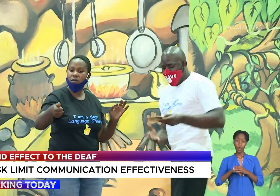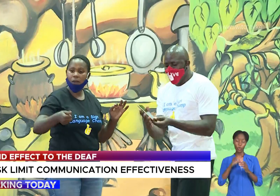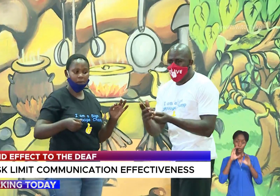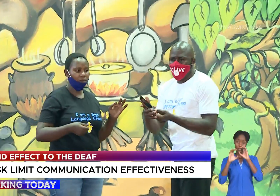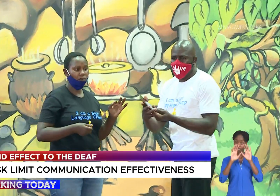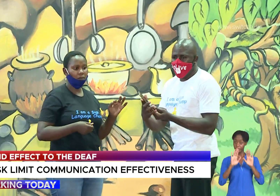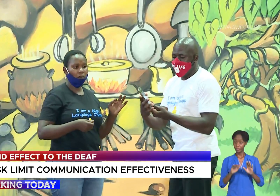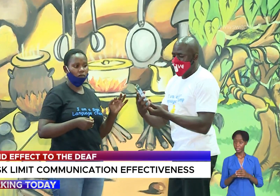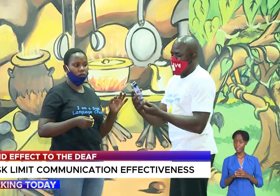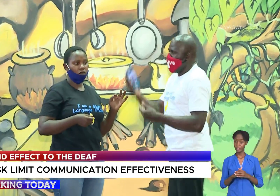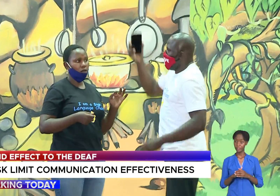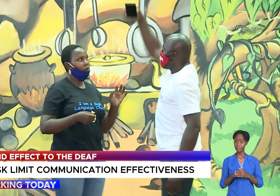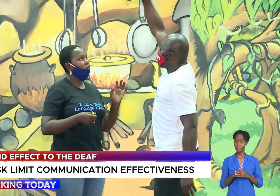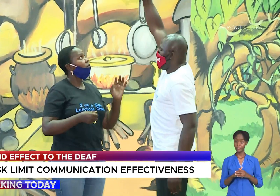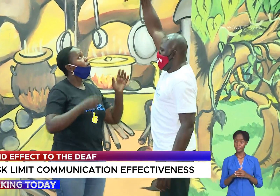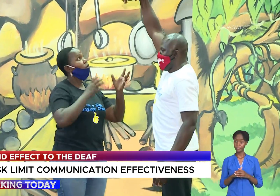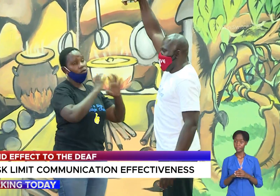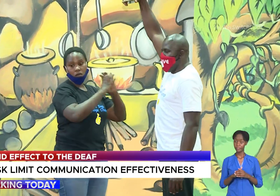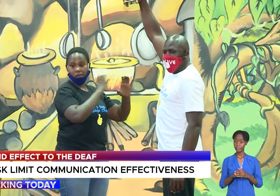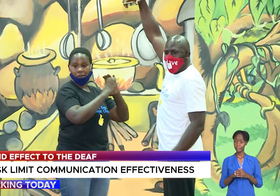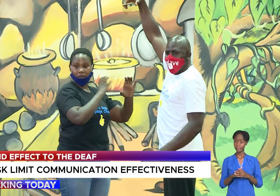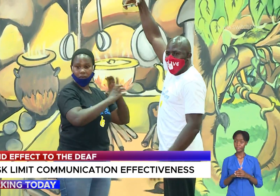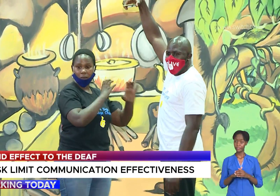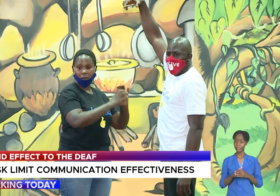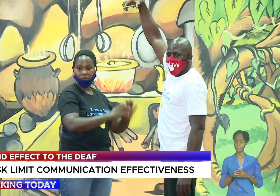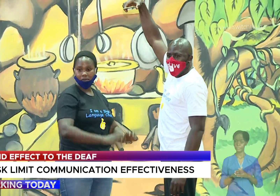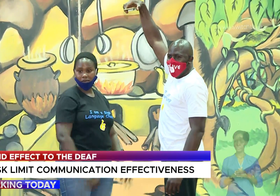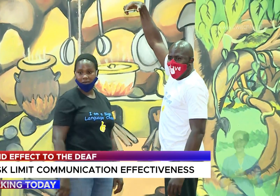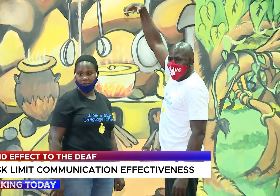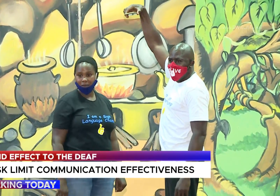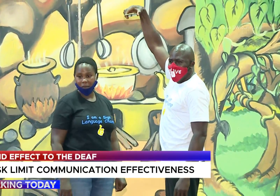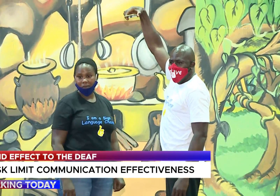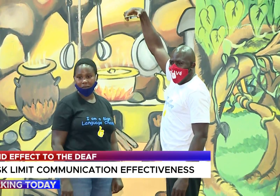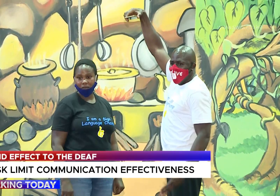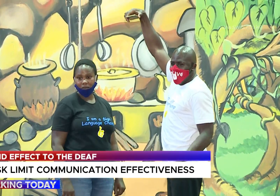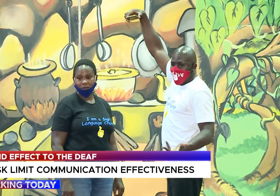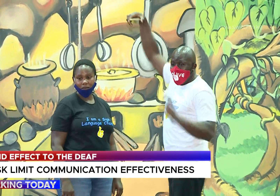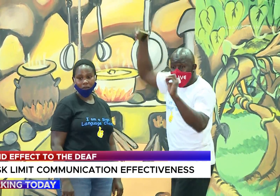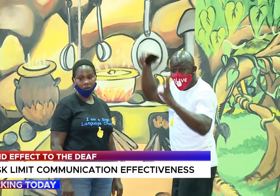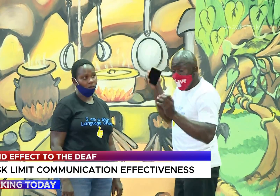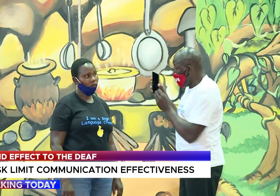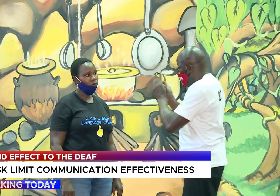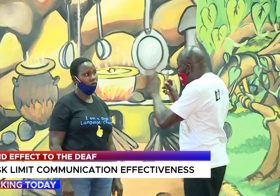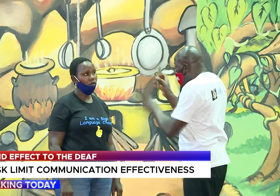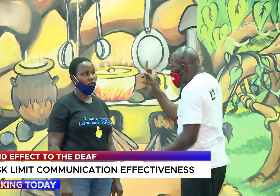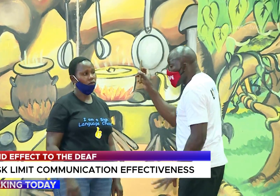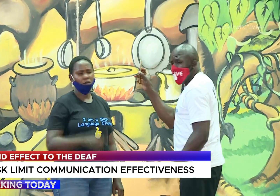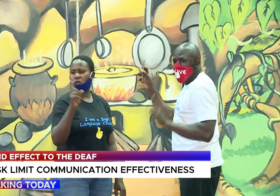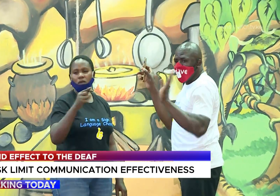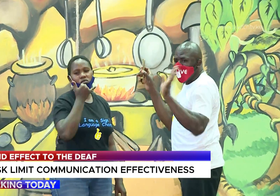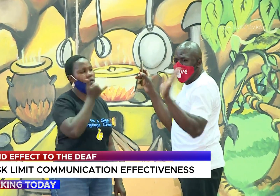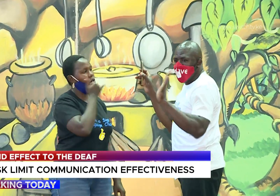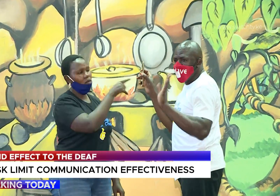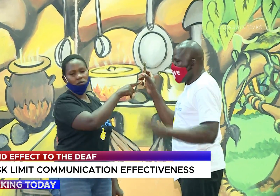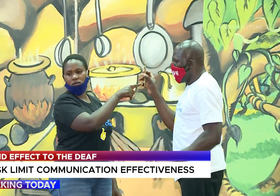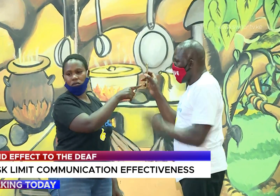even use my phone yes and then we can communicate like just to light us so